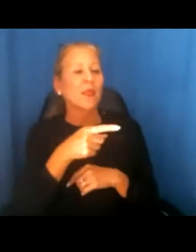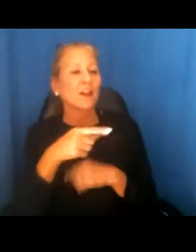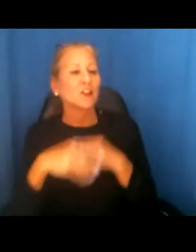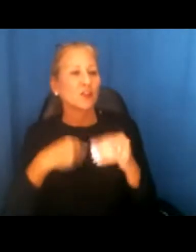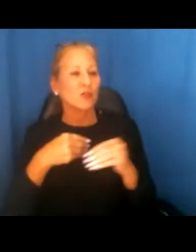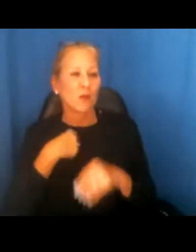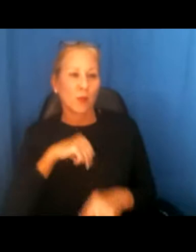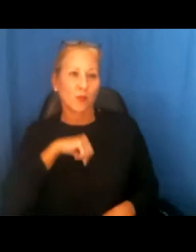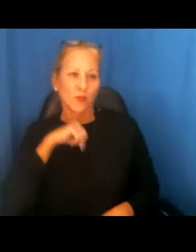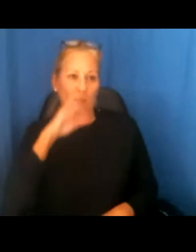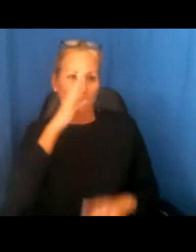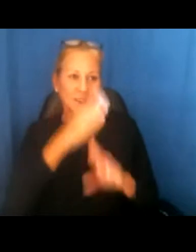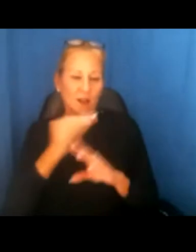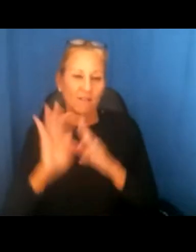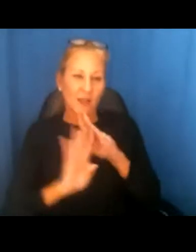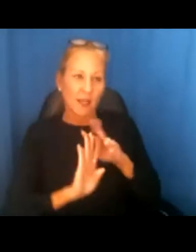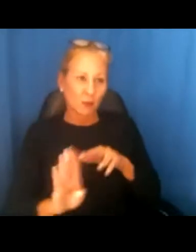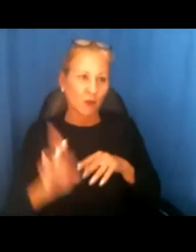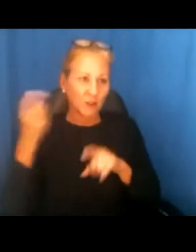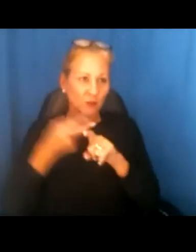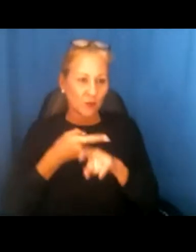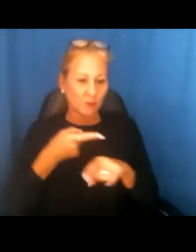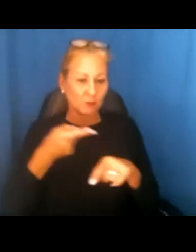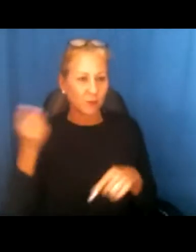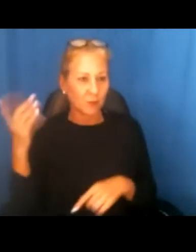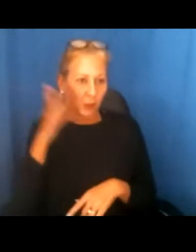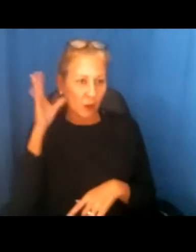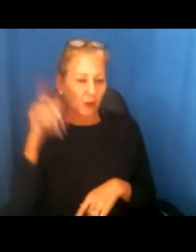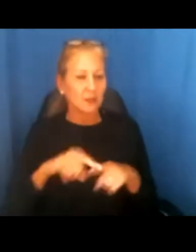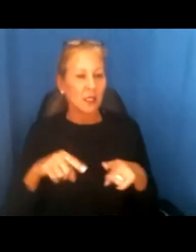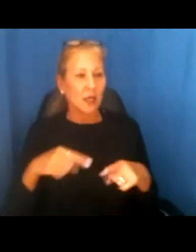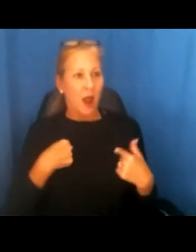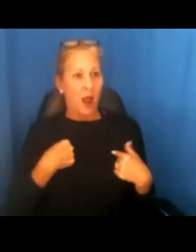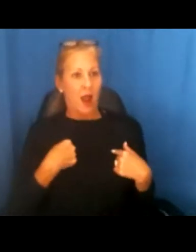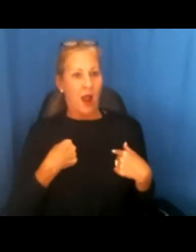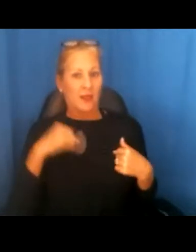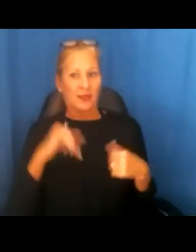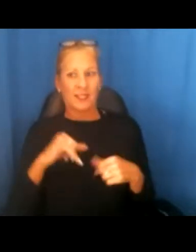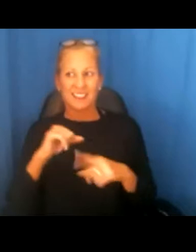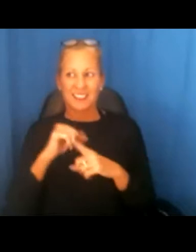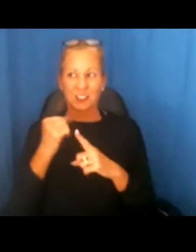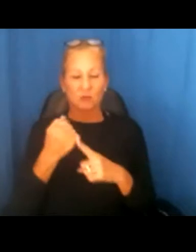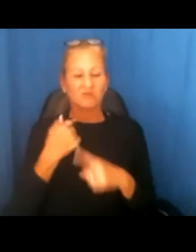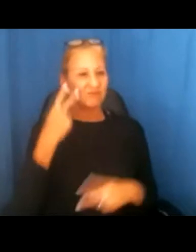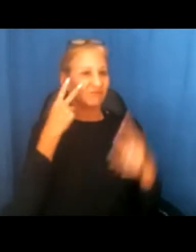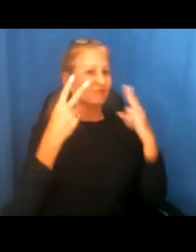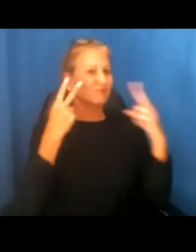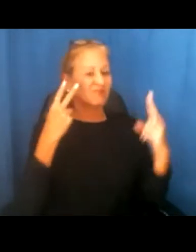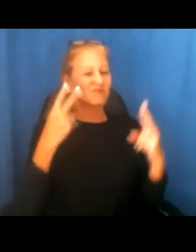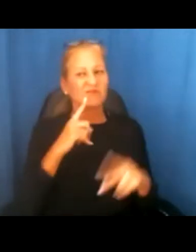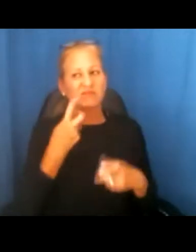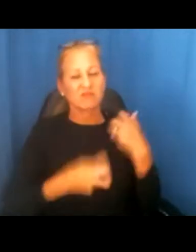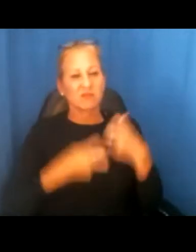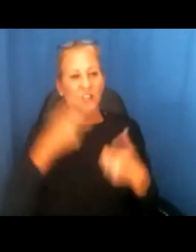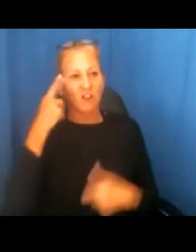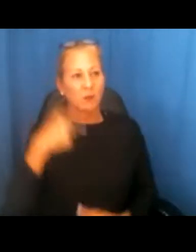And so this particular aspect of what we are experiencing in this pandemic has been difficult for me. And I'm so glad